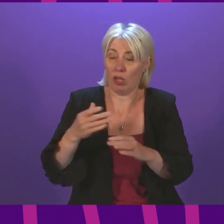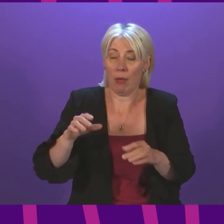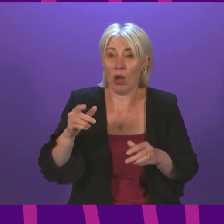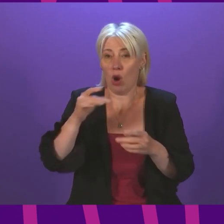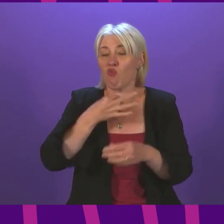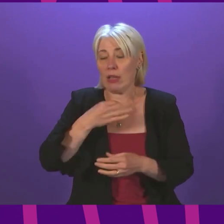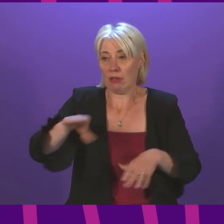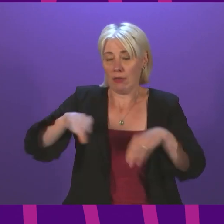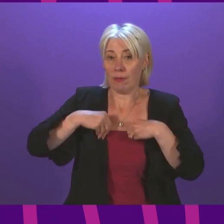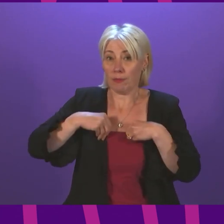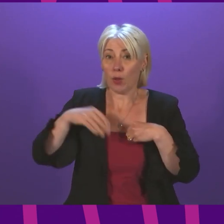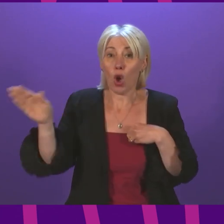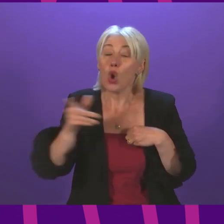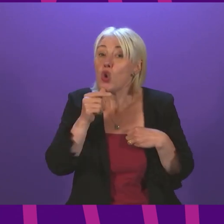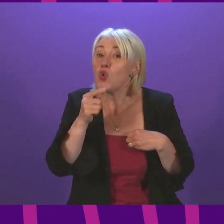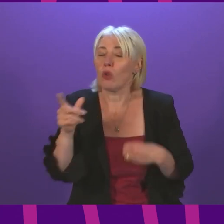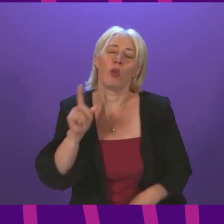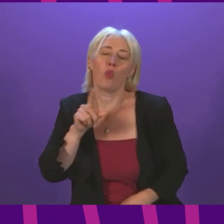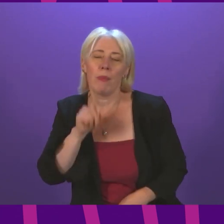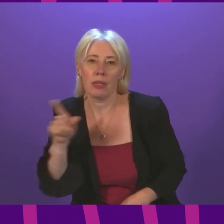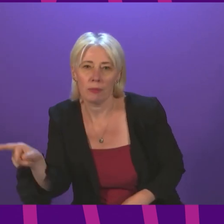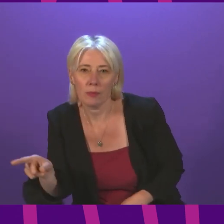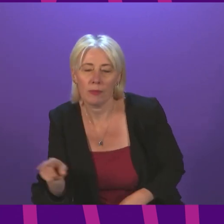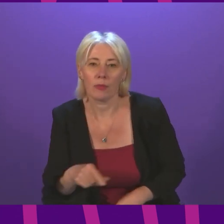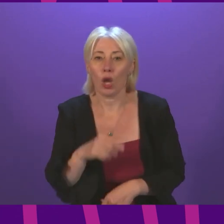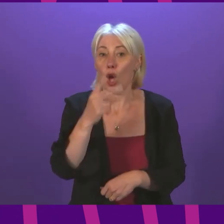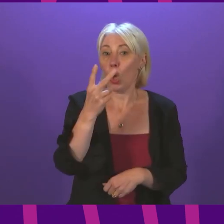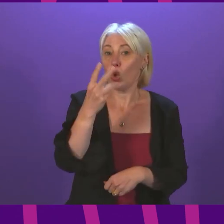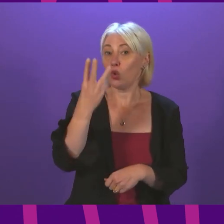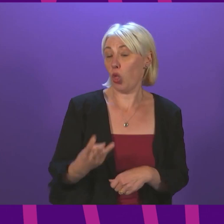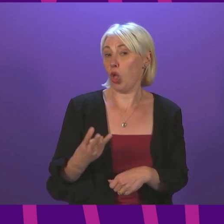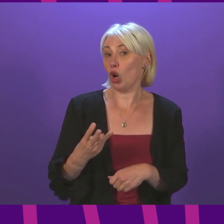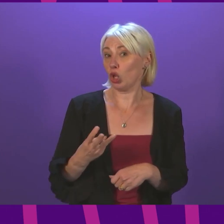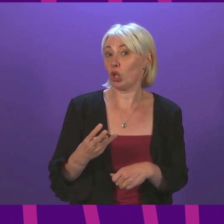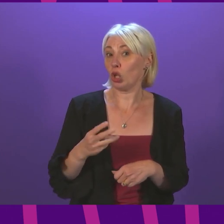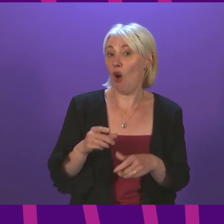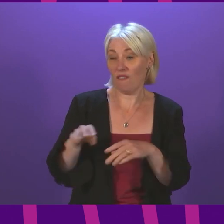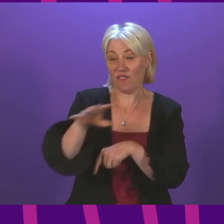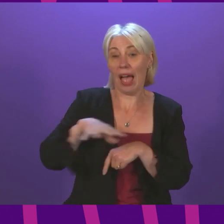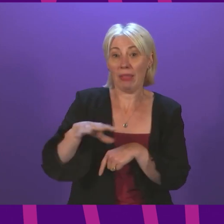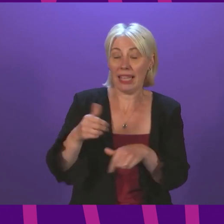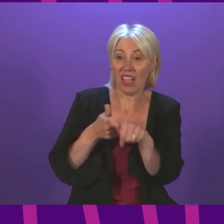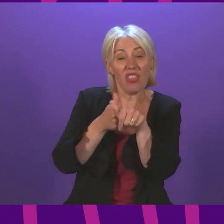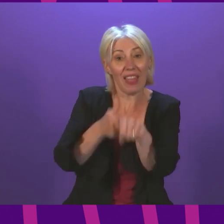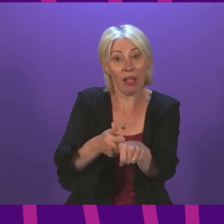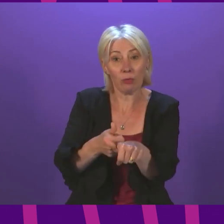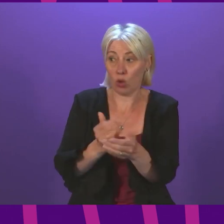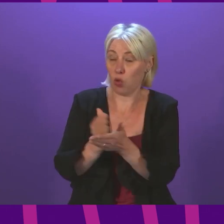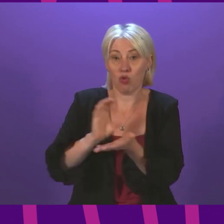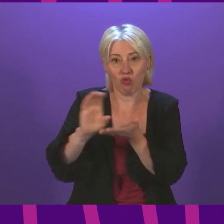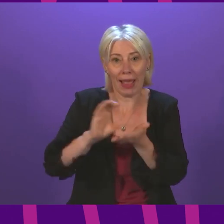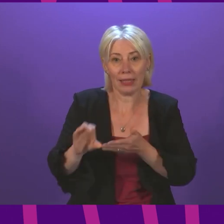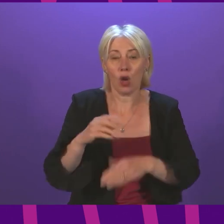according to Save the Children, more than two-thirds of the families that they have helped with emergency grants in the last 16 months were one-parent families,